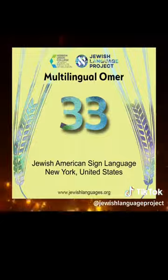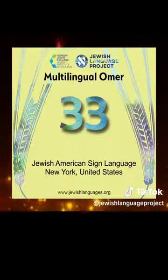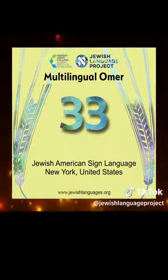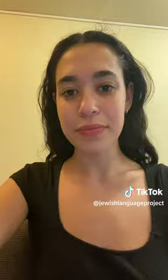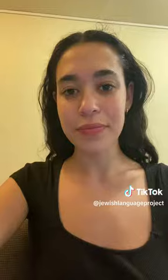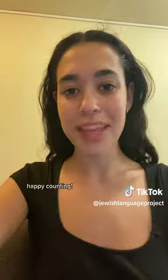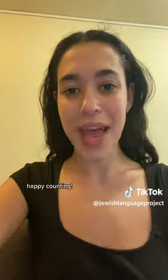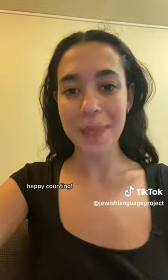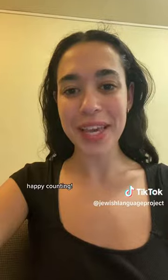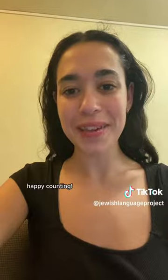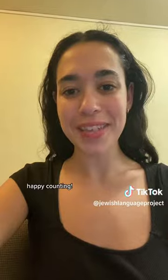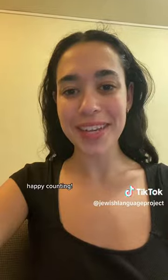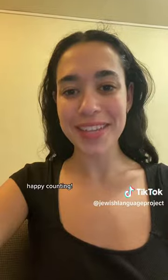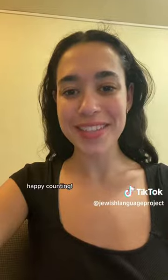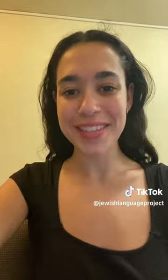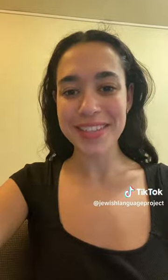Happy Counting! click in case now sign is be continue There